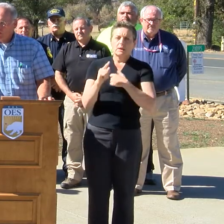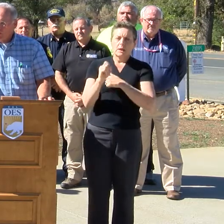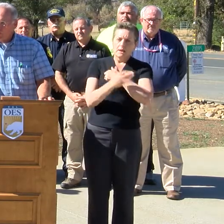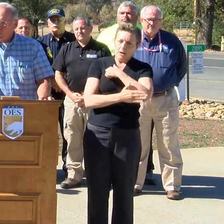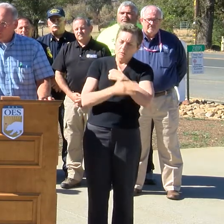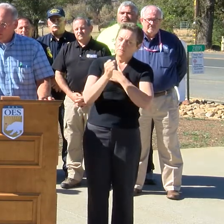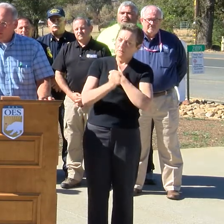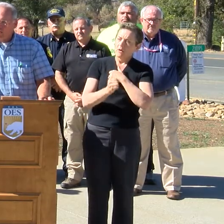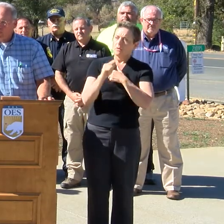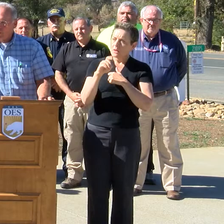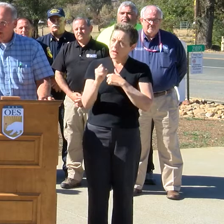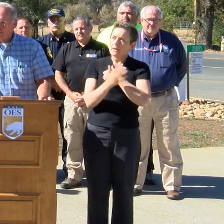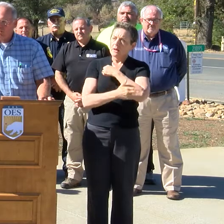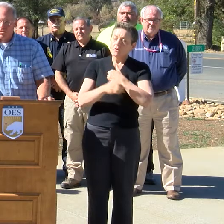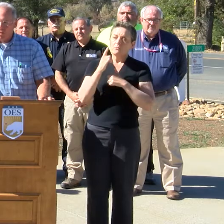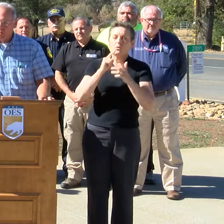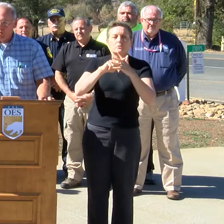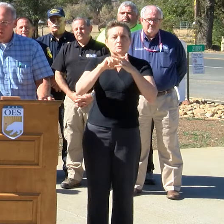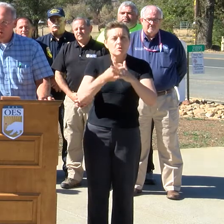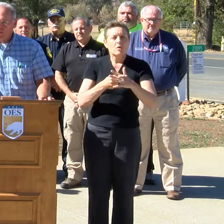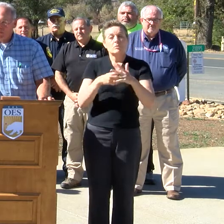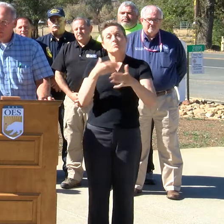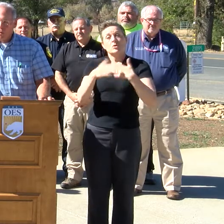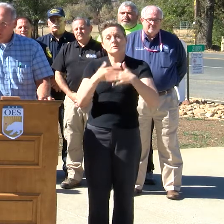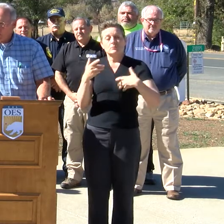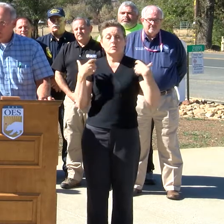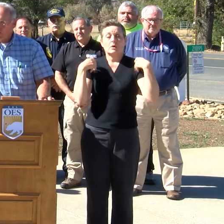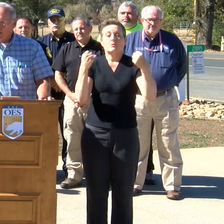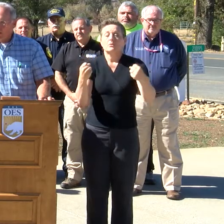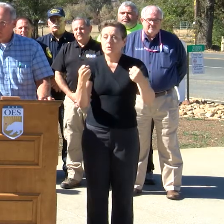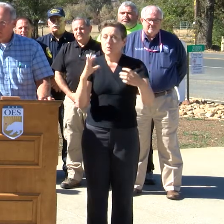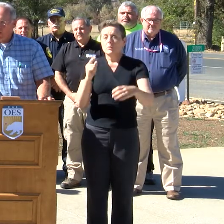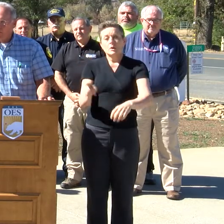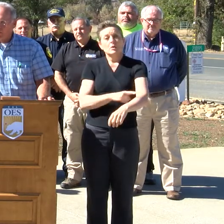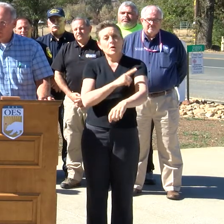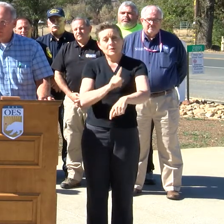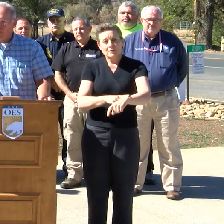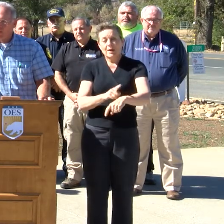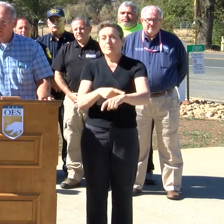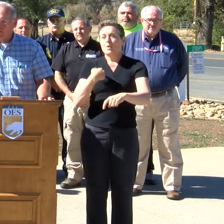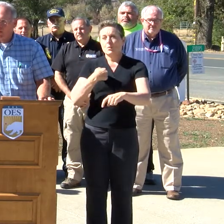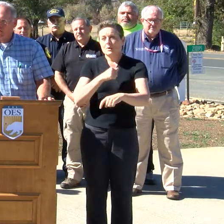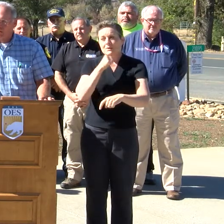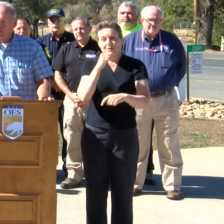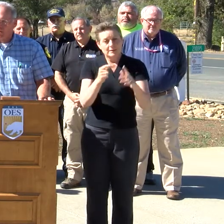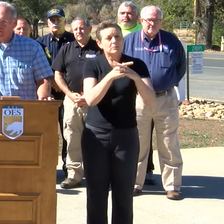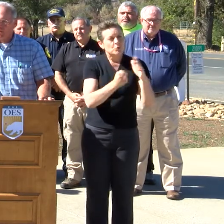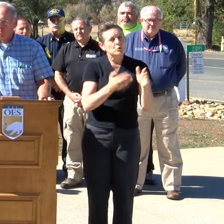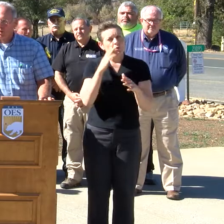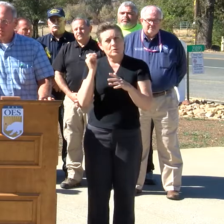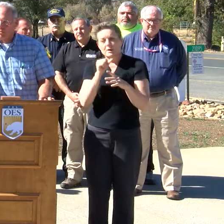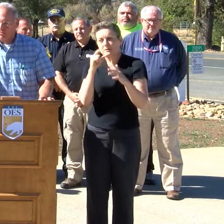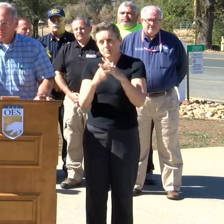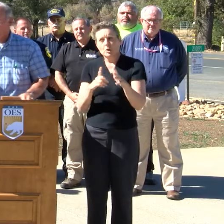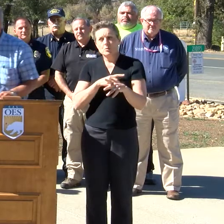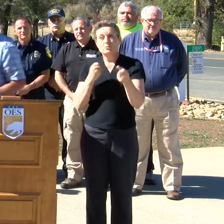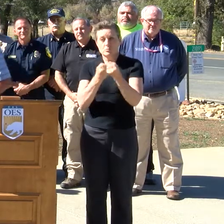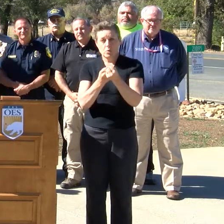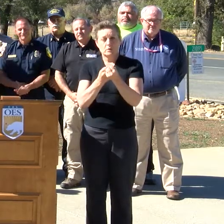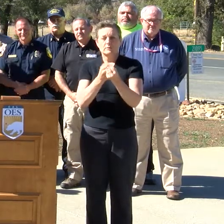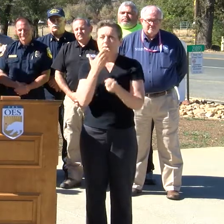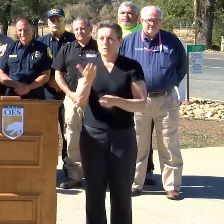County for beginning this process. It's going to be long. We're not going away and we know you're not going away. You're going to be here with us. Thank you.